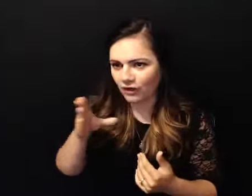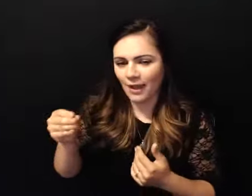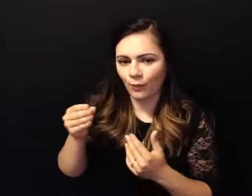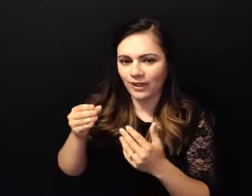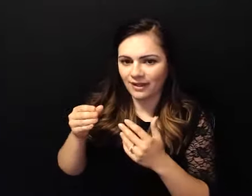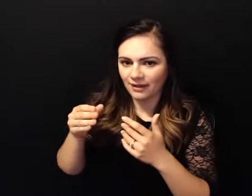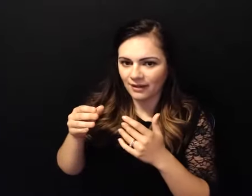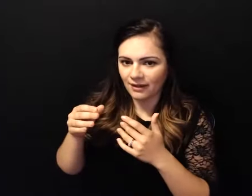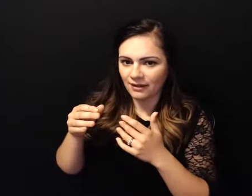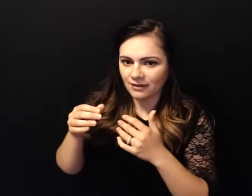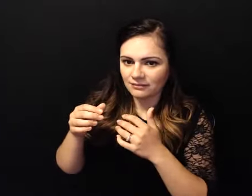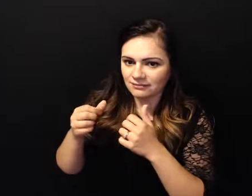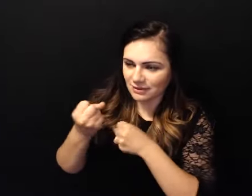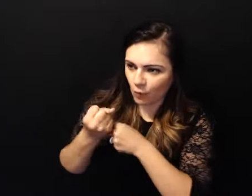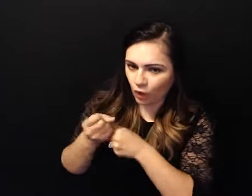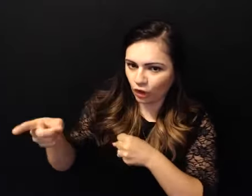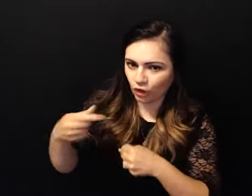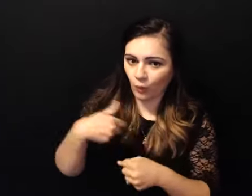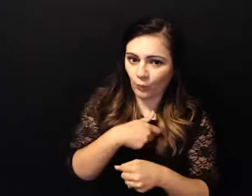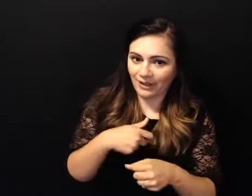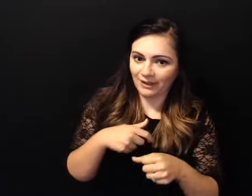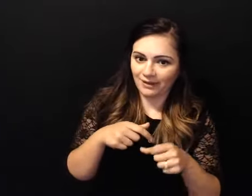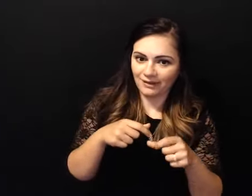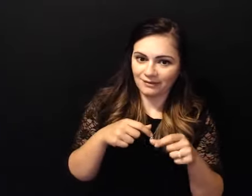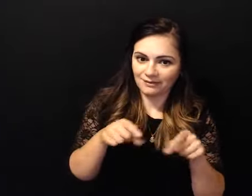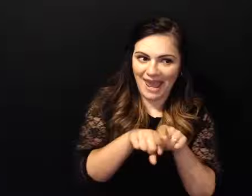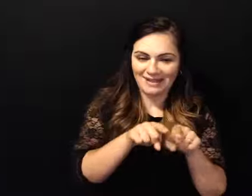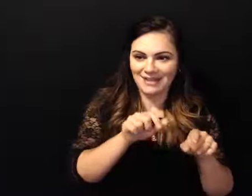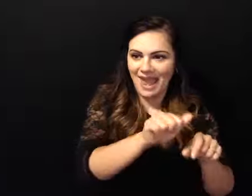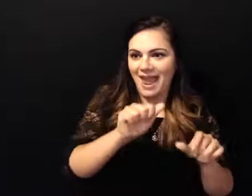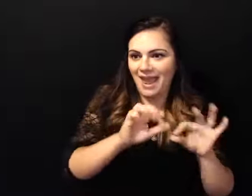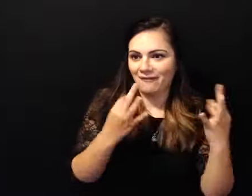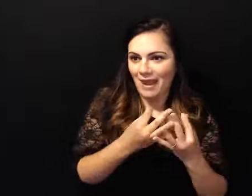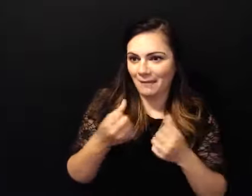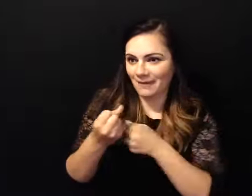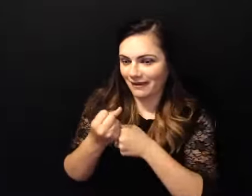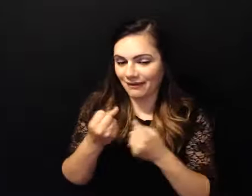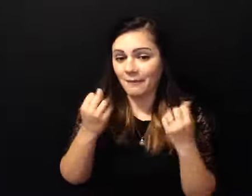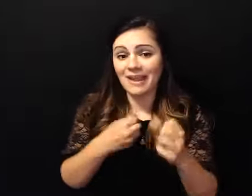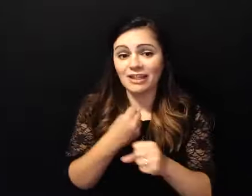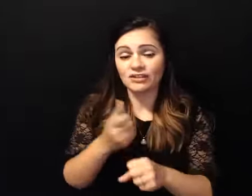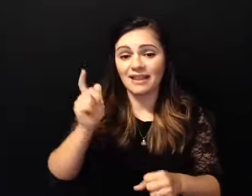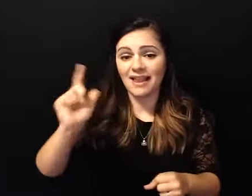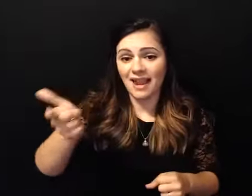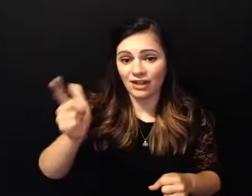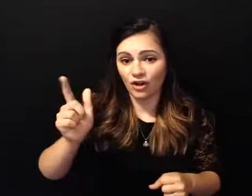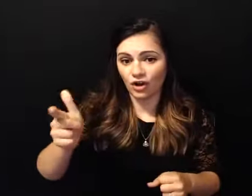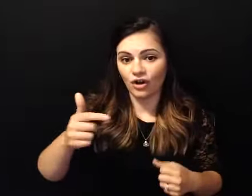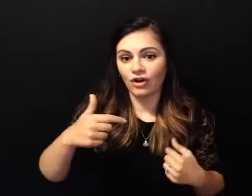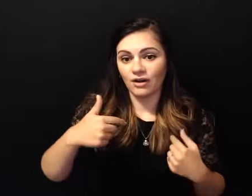in aa were able to do that and here we are years later i think it was like two or three years after that and i'm going through a divorce and i'm